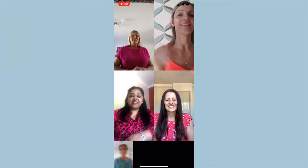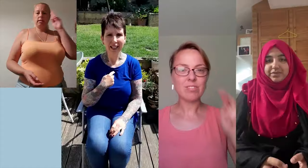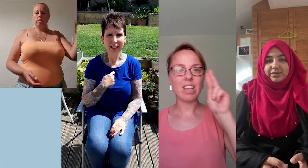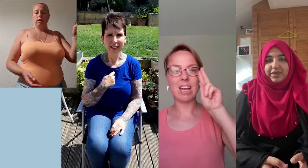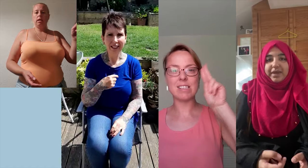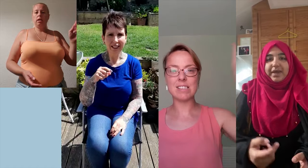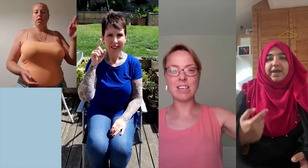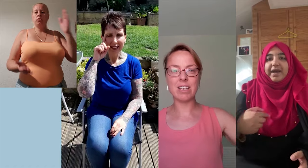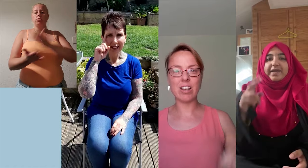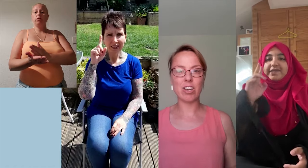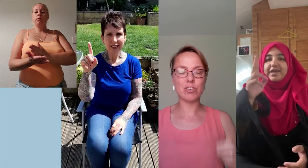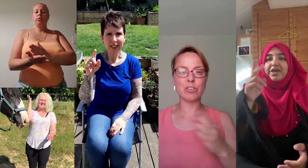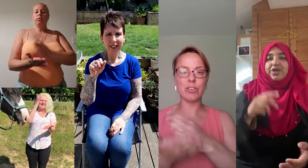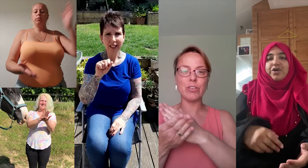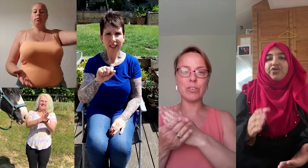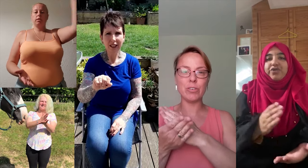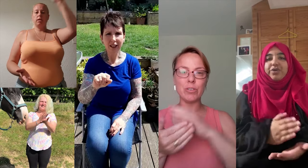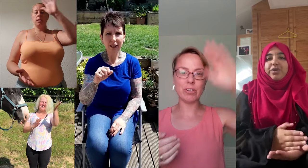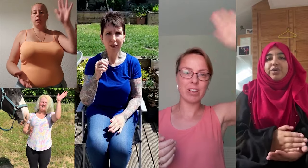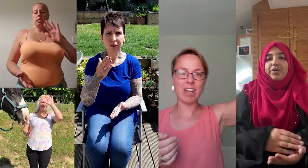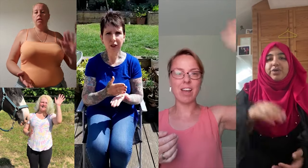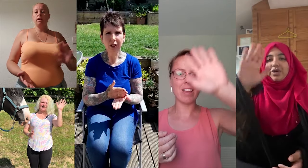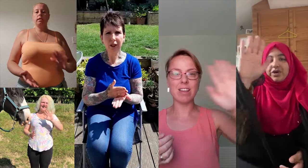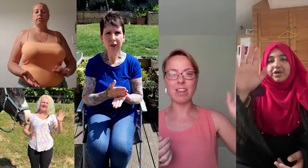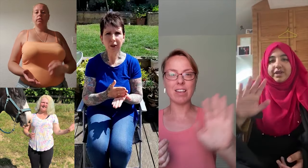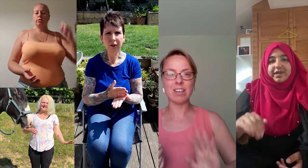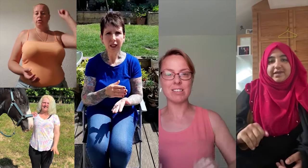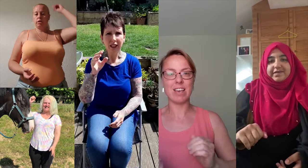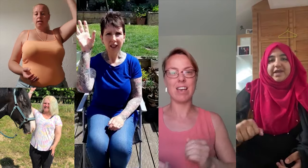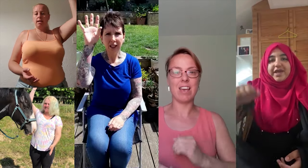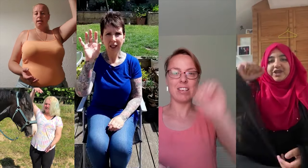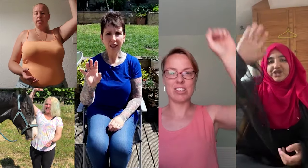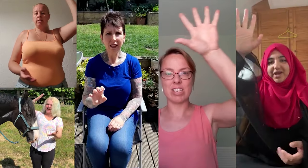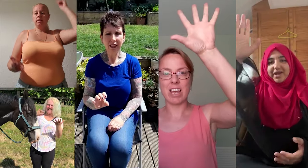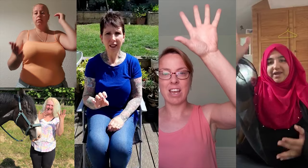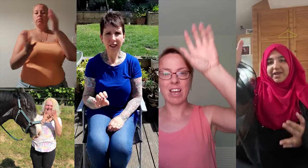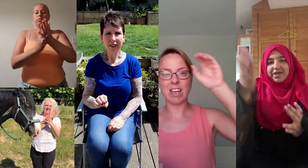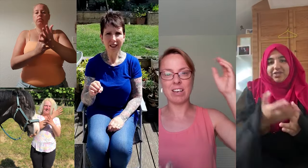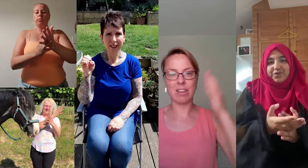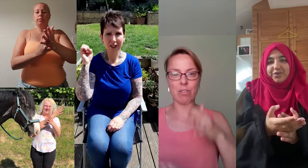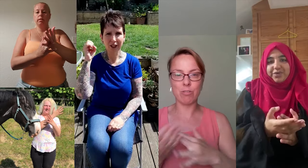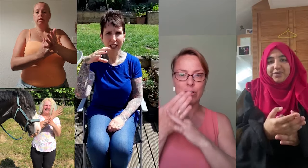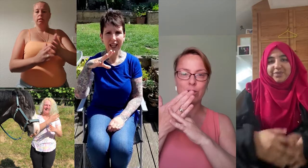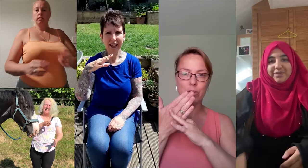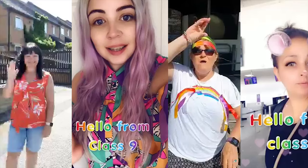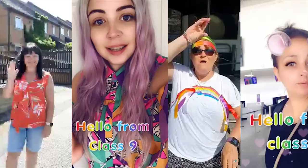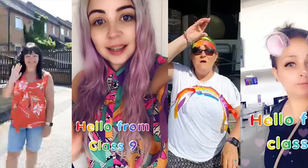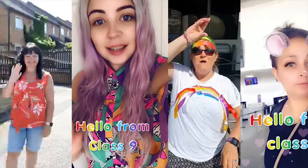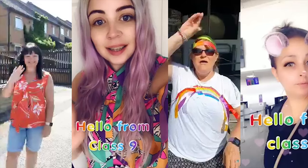I see your true colors Shining through